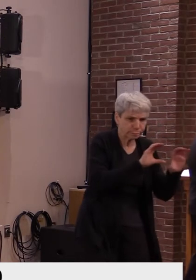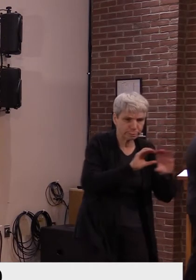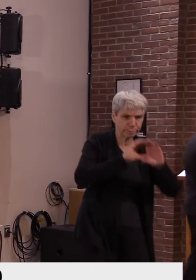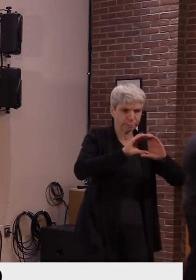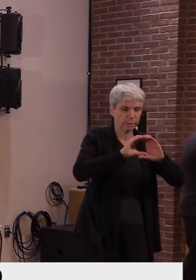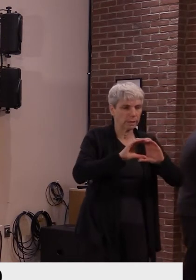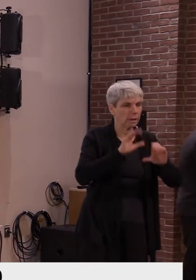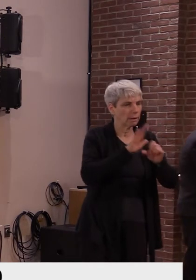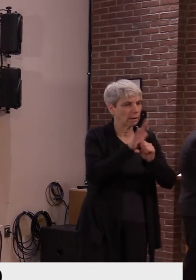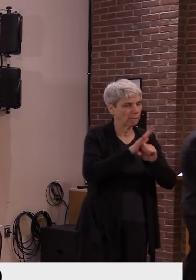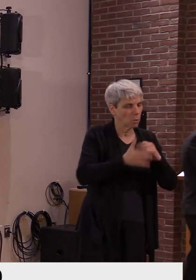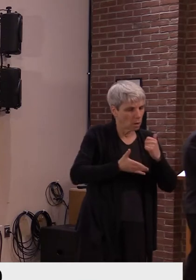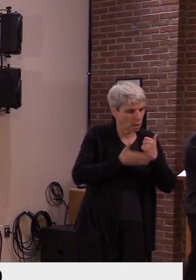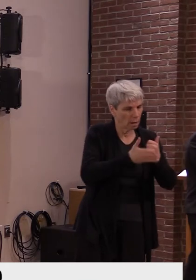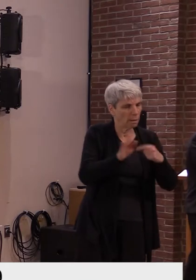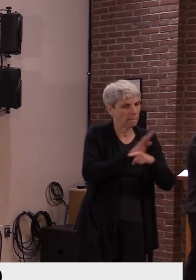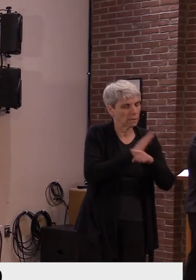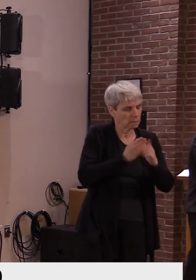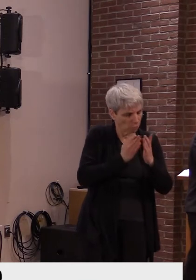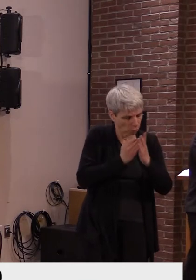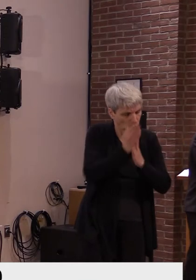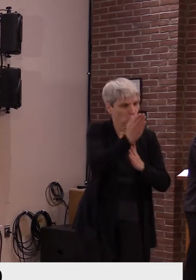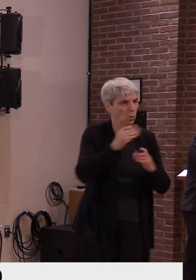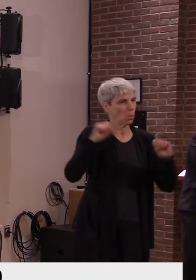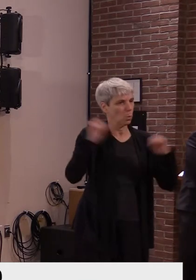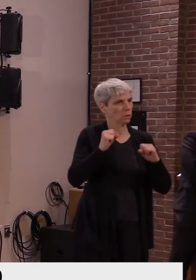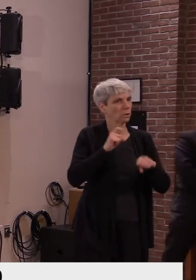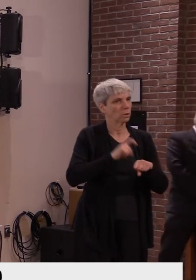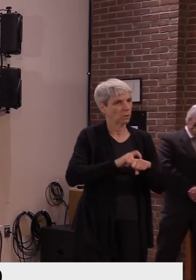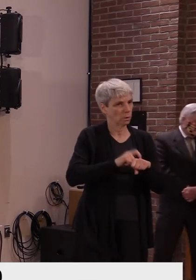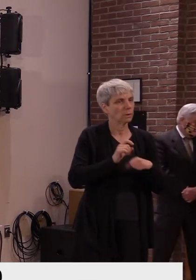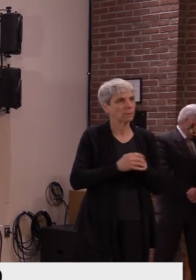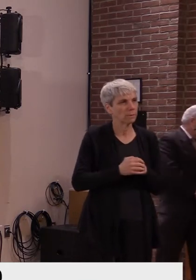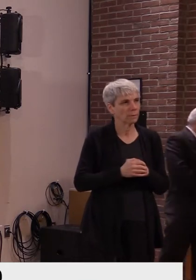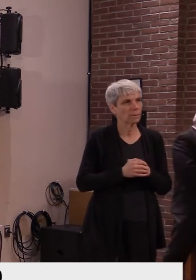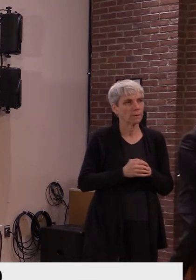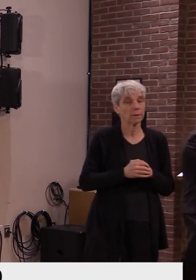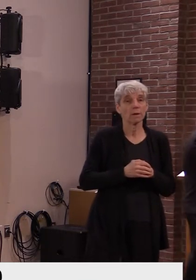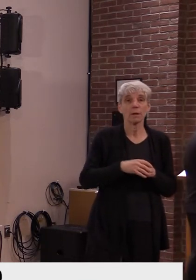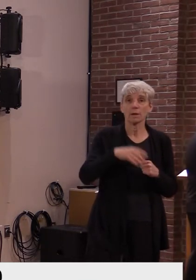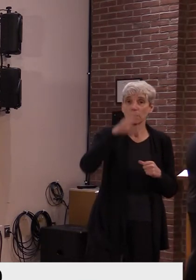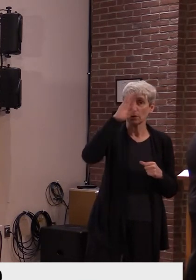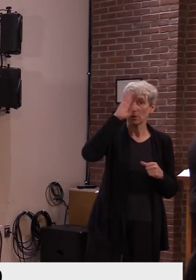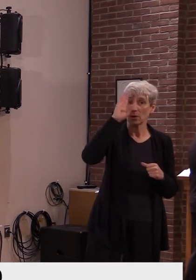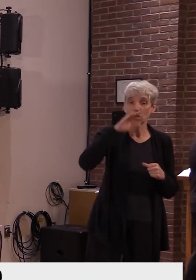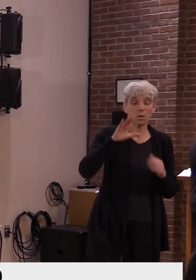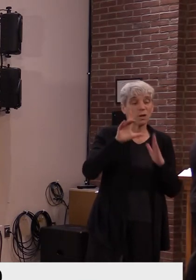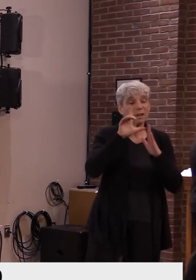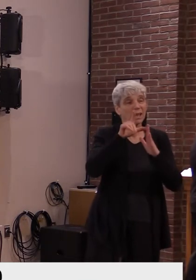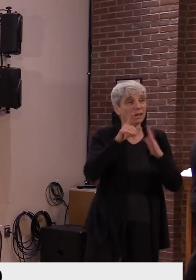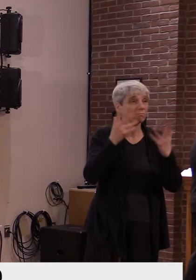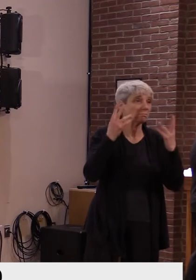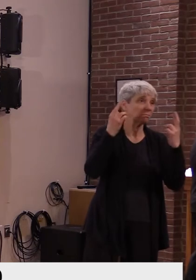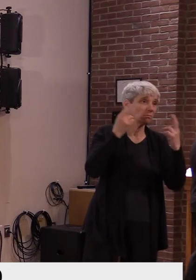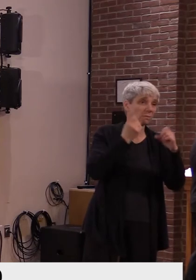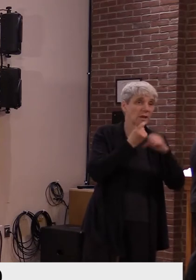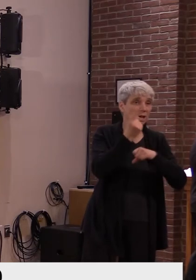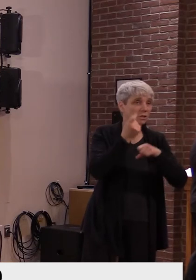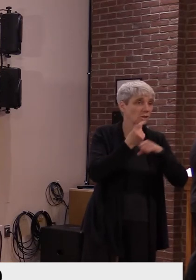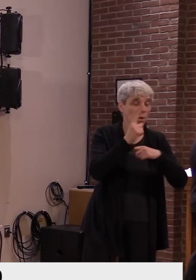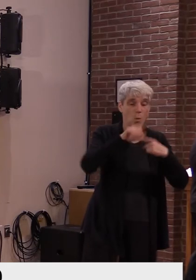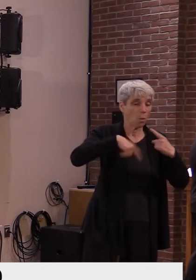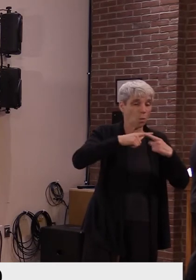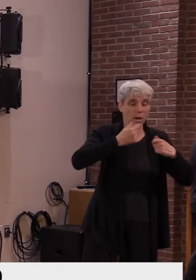survive throughout the winter, uh, because again, when we, we find our way out of this, uh, there is a, uh, an